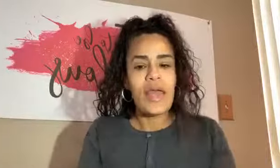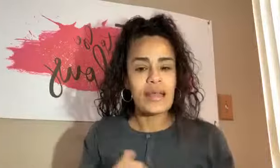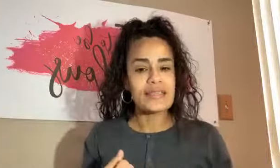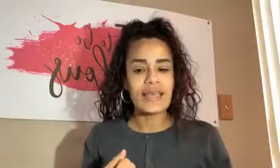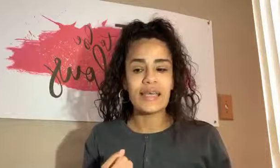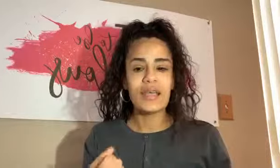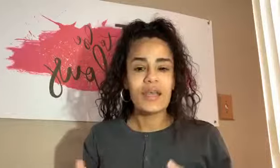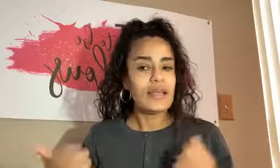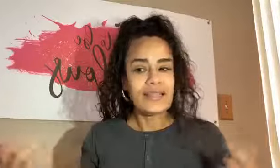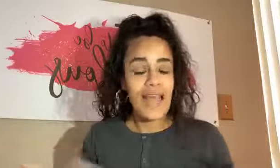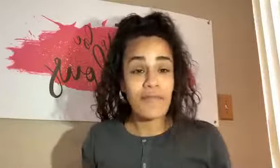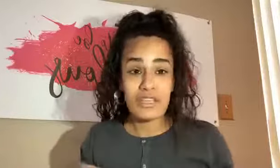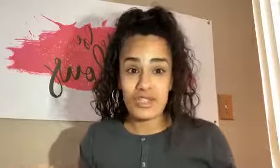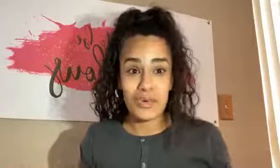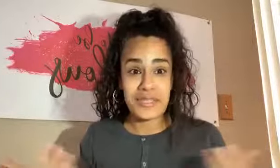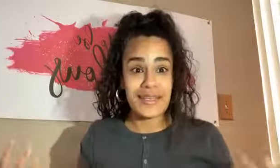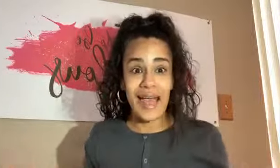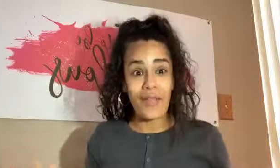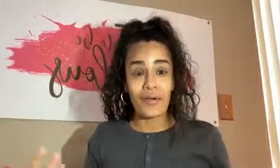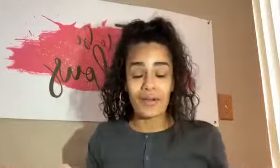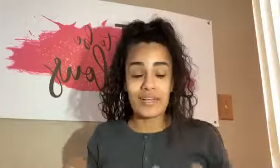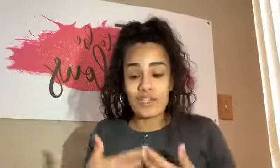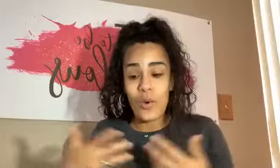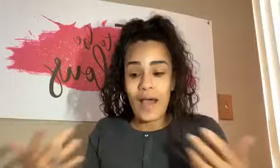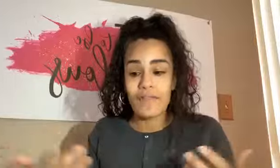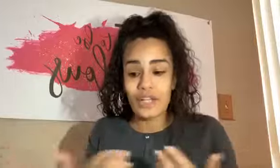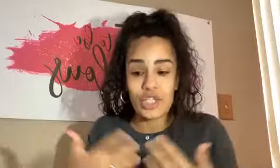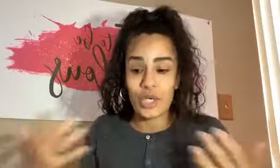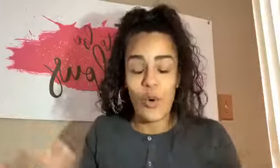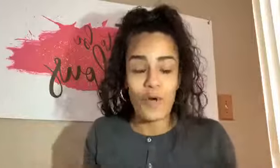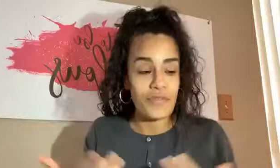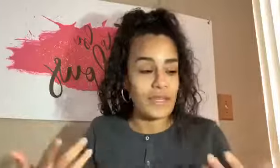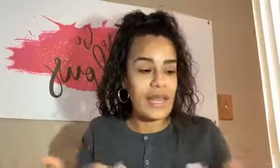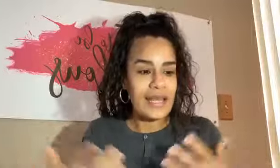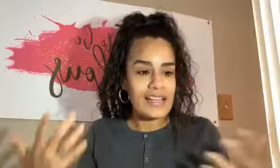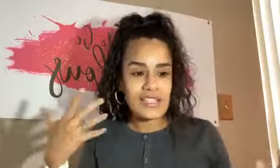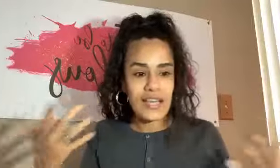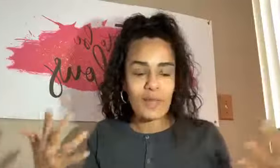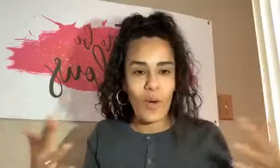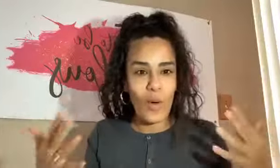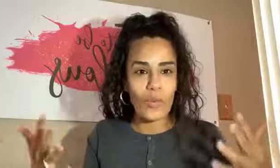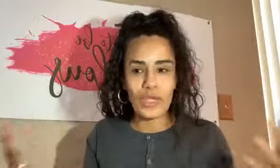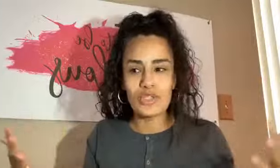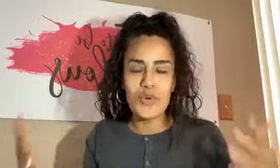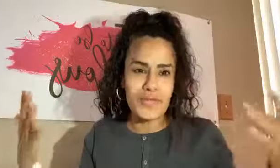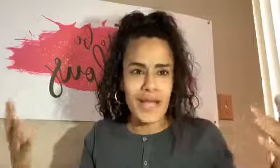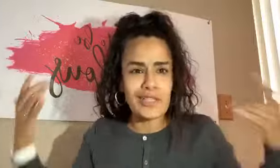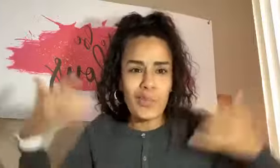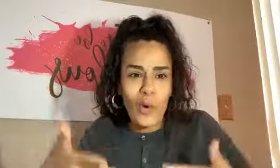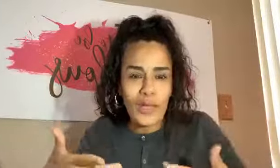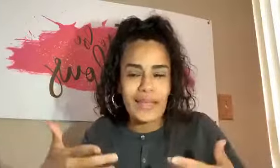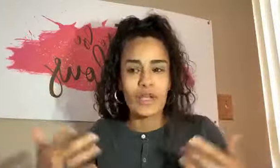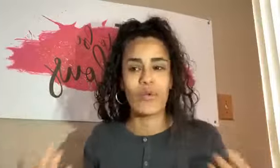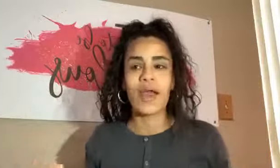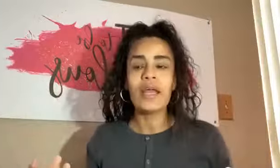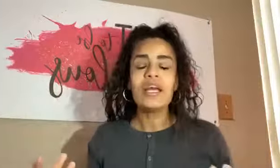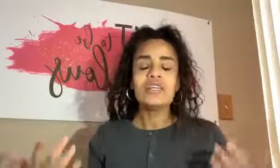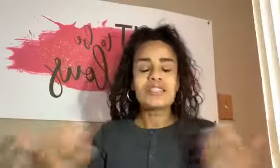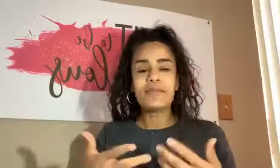and say, let's have these thoughts together. Let's go have lunch and coffee. And let's think about what we could do besides working here, right? Some